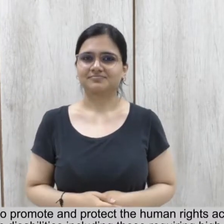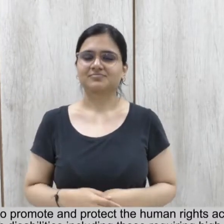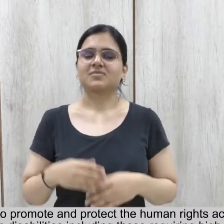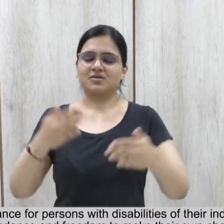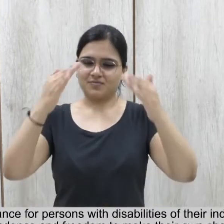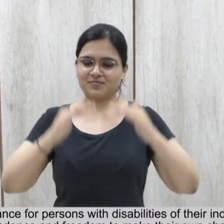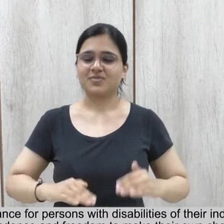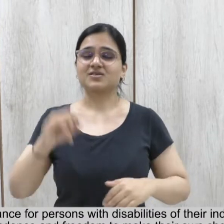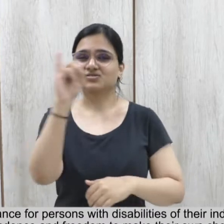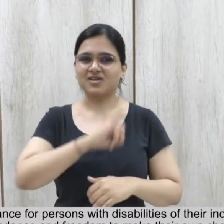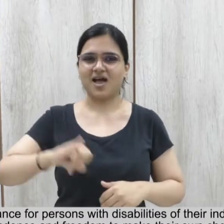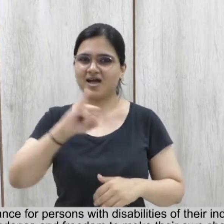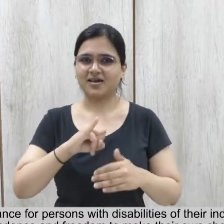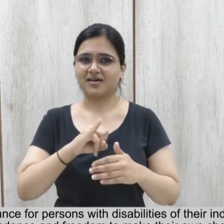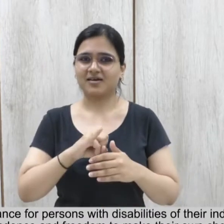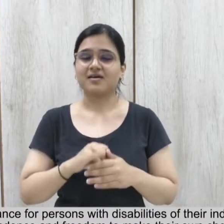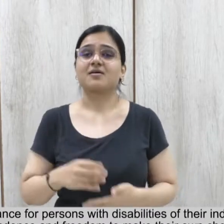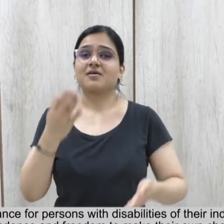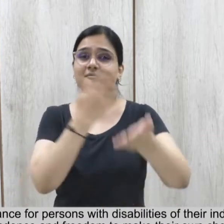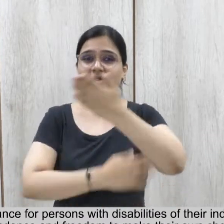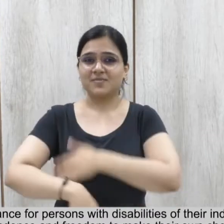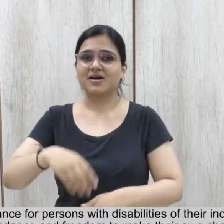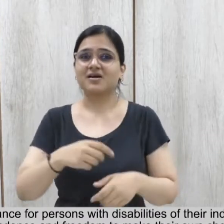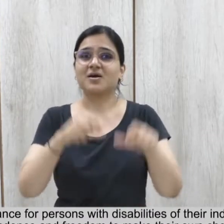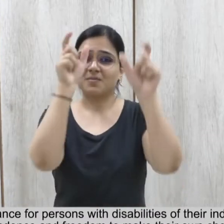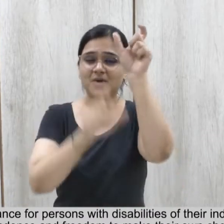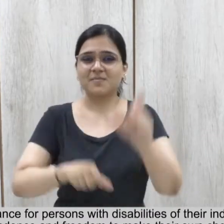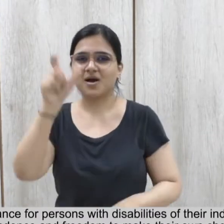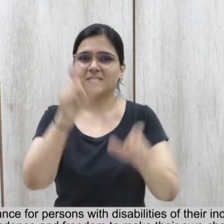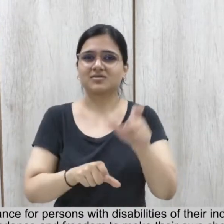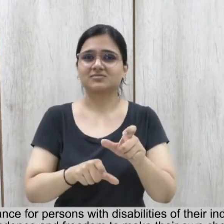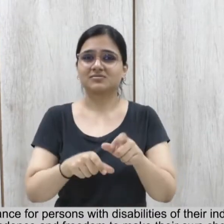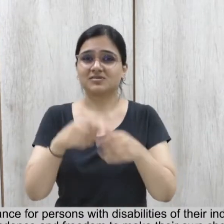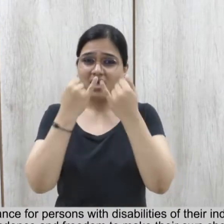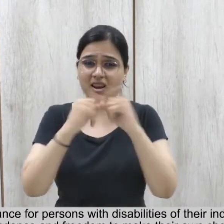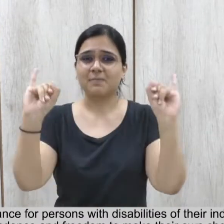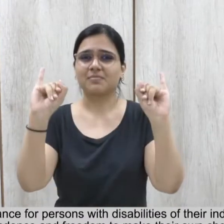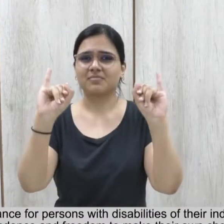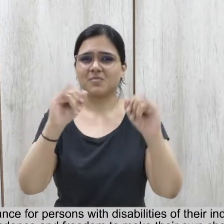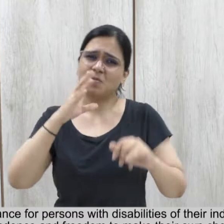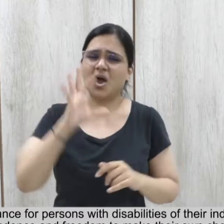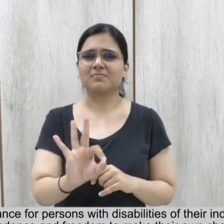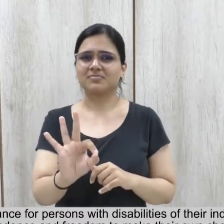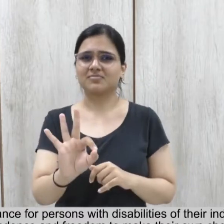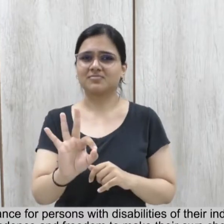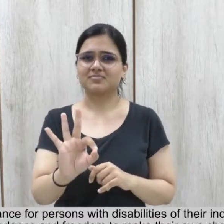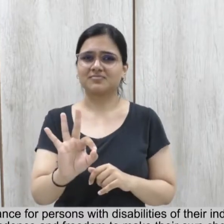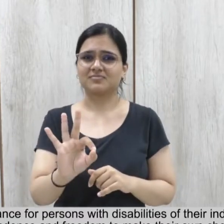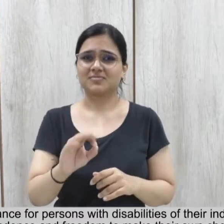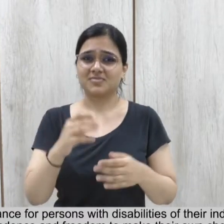recognizes the importance for persons with disabilities of their individual autonomy and independence